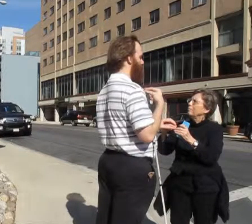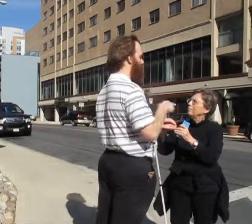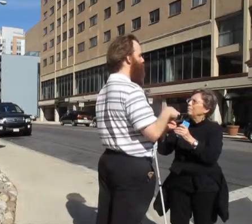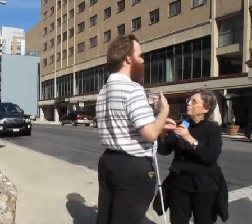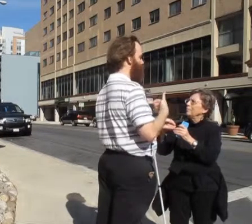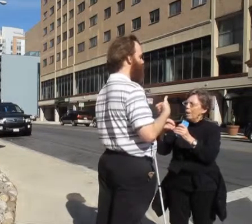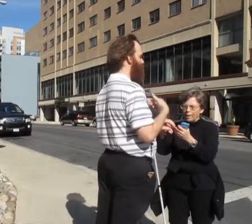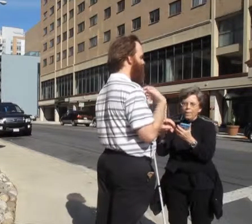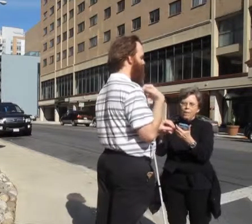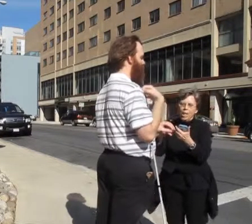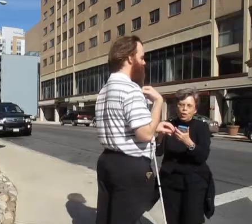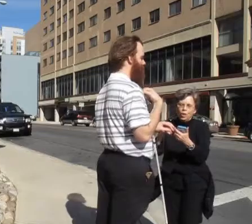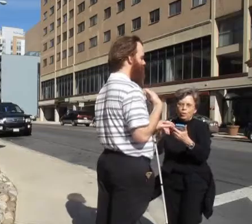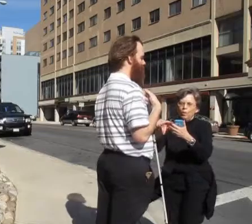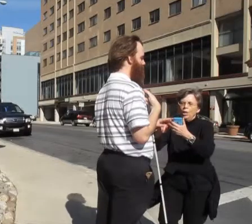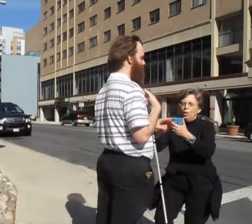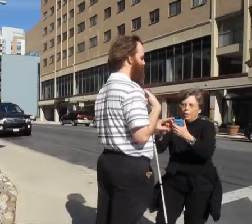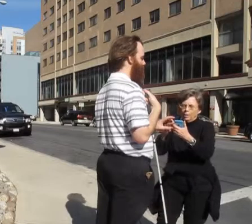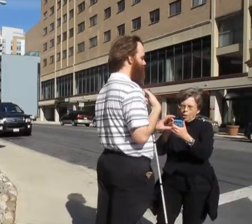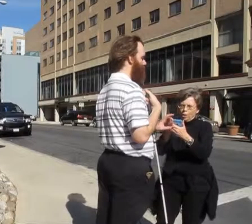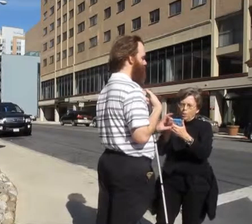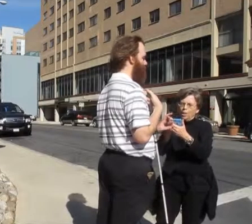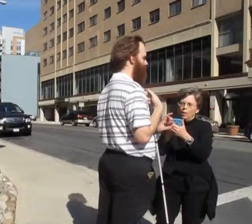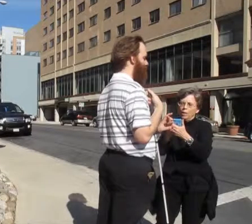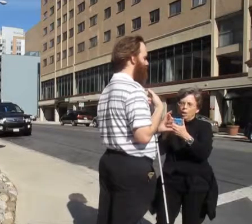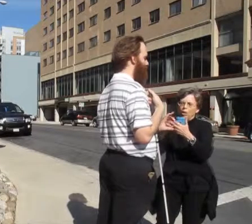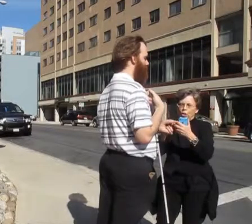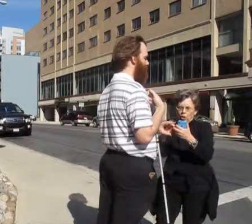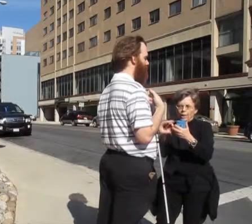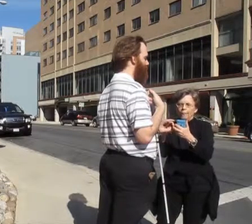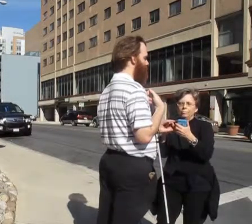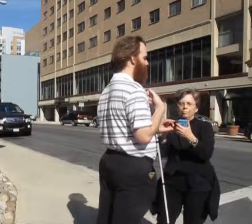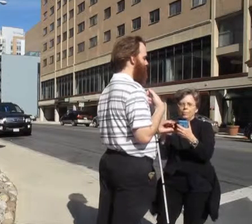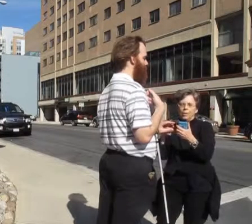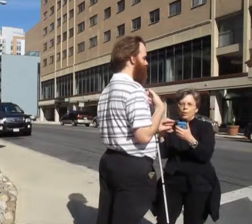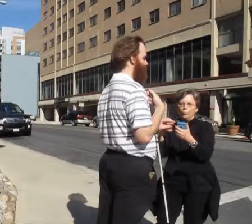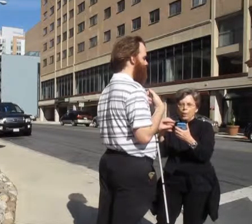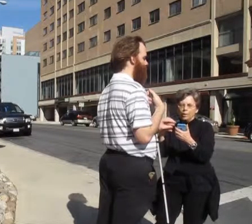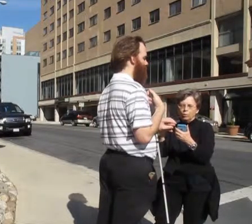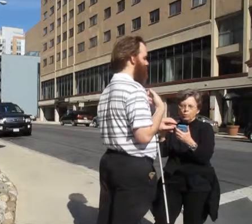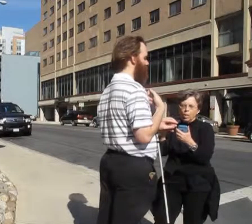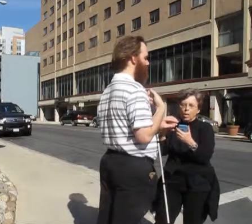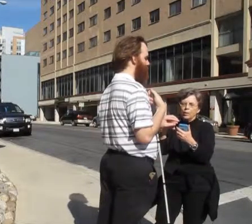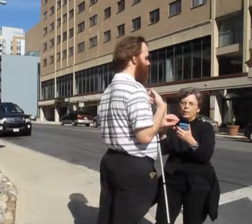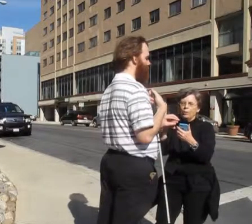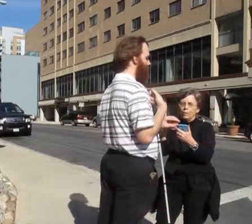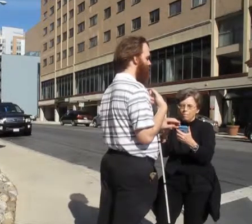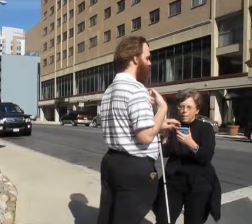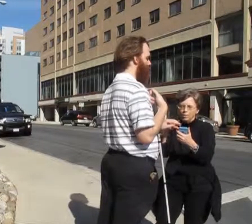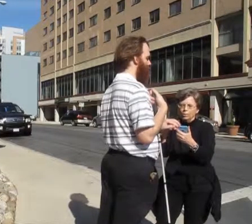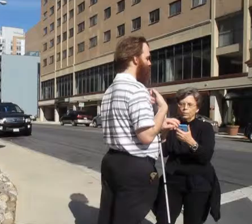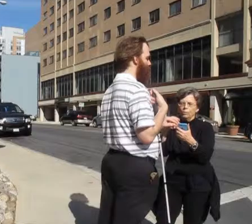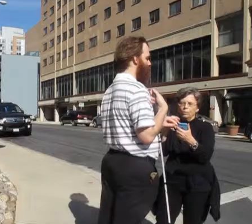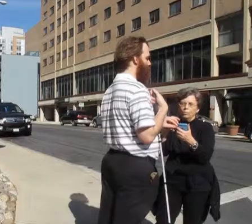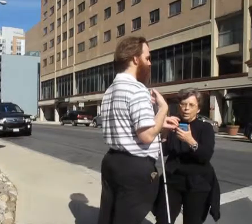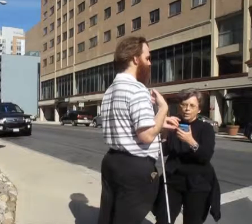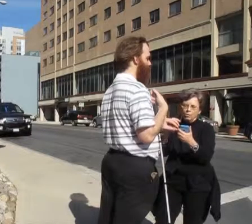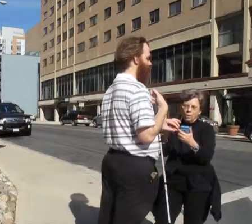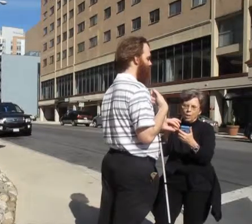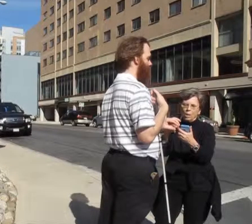Sure. Okay. So, you're starting. You want to cross through the middle. You want to cross